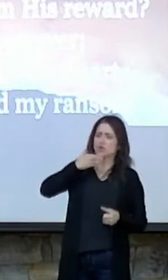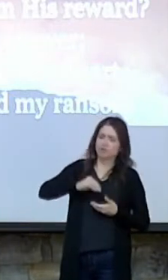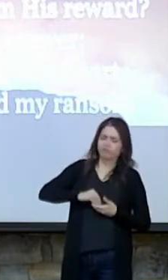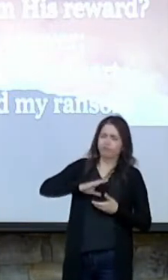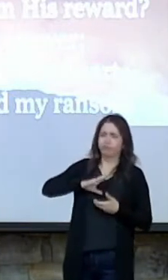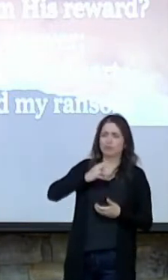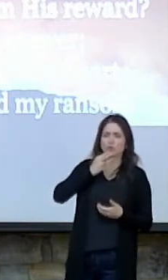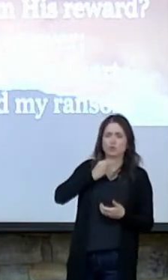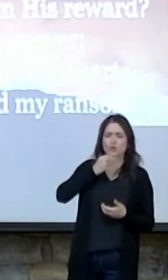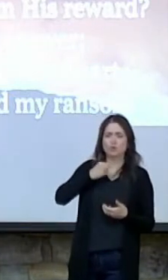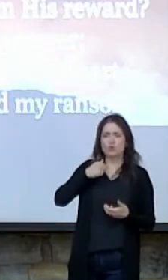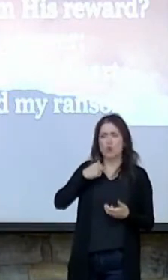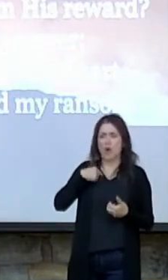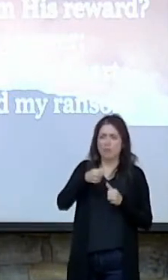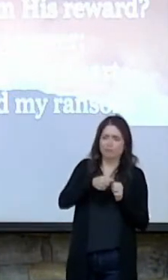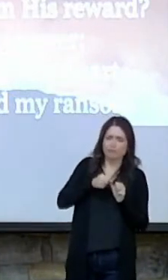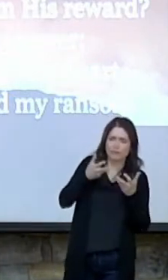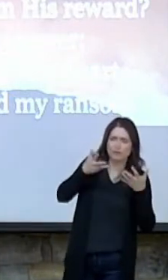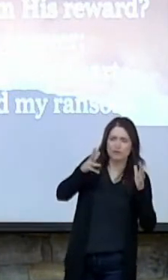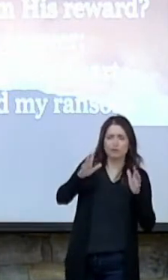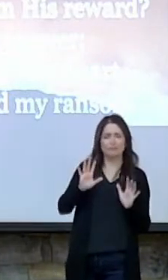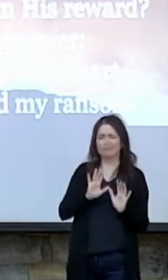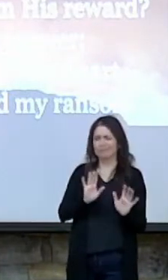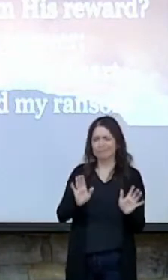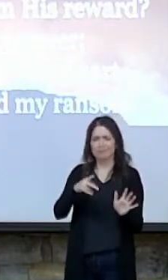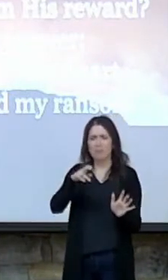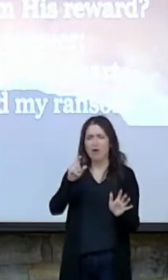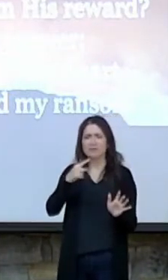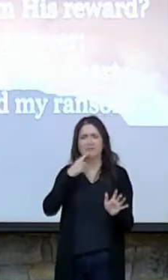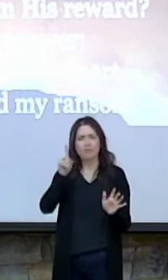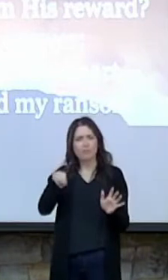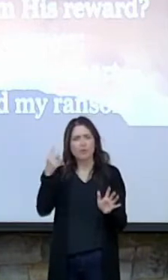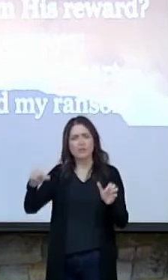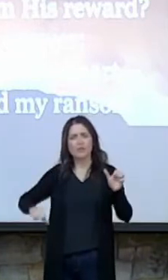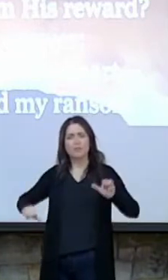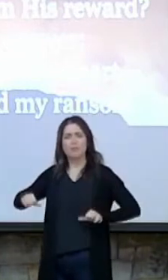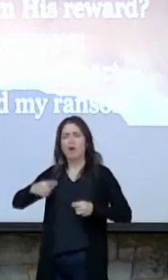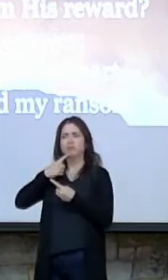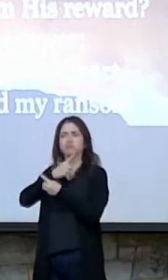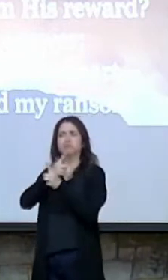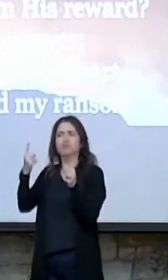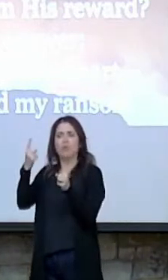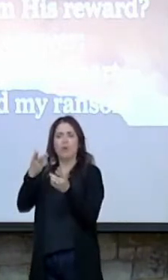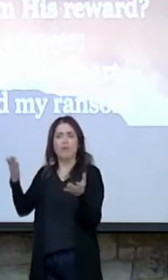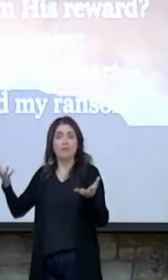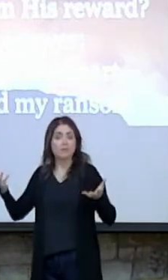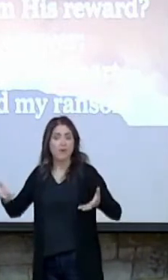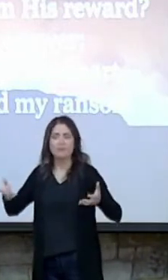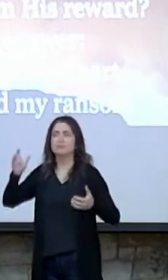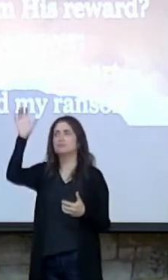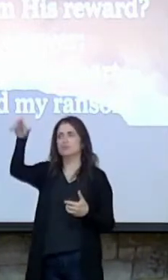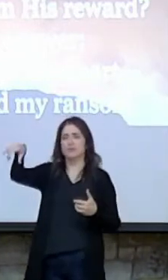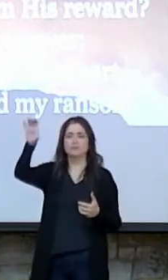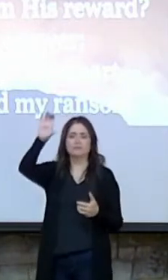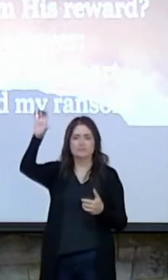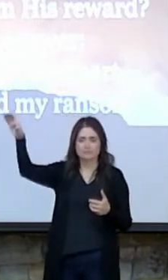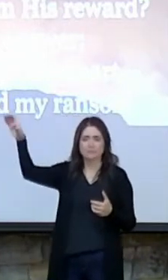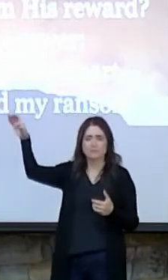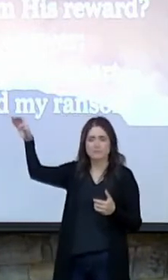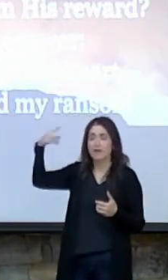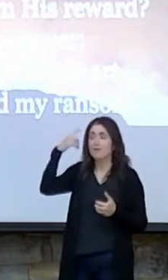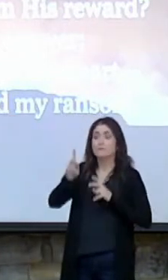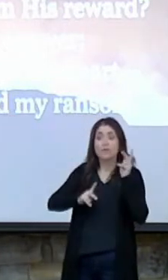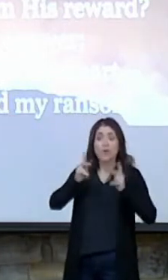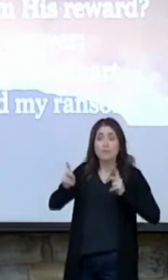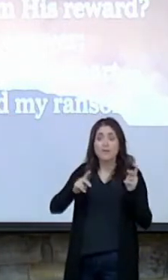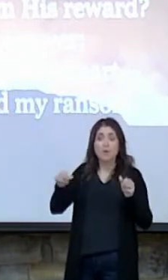be and whether you've been circumcised or not. Paul says I'm only going to boast in one thing and that's the cross. And for people